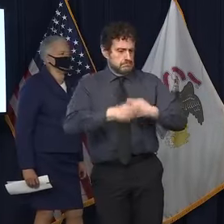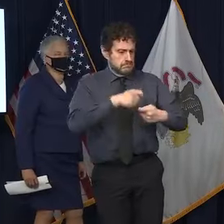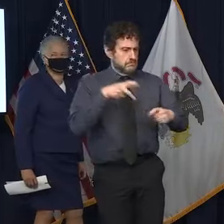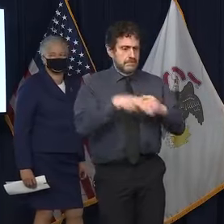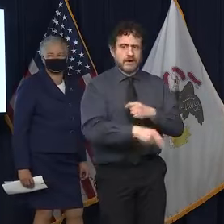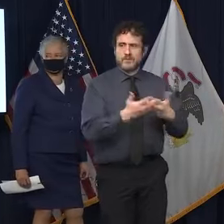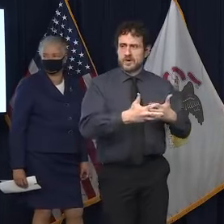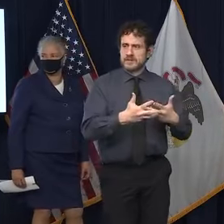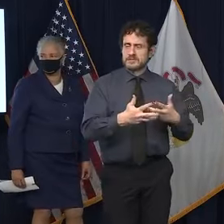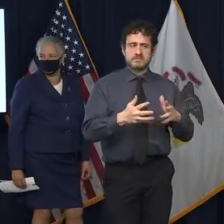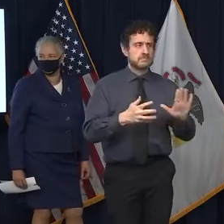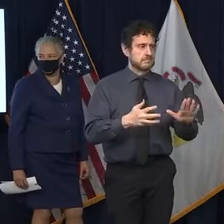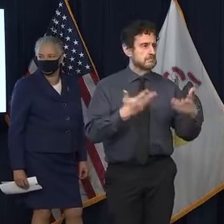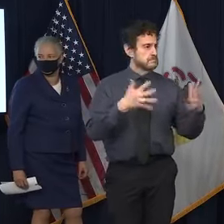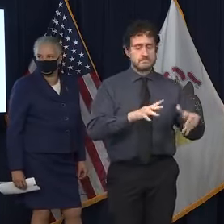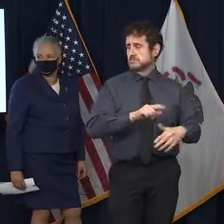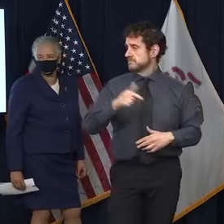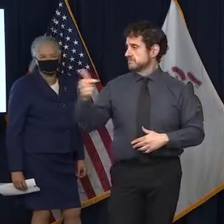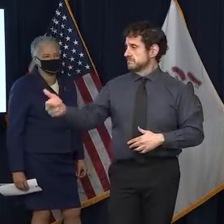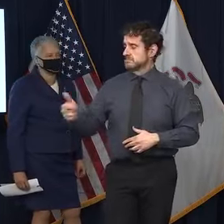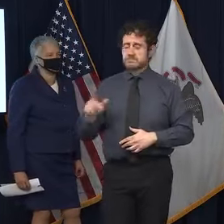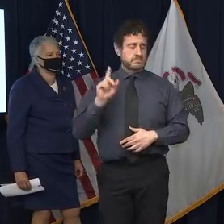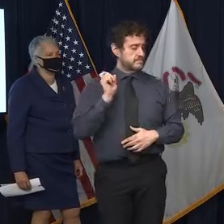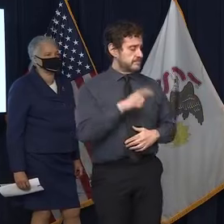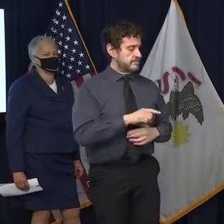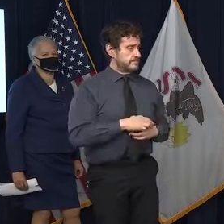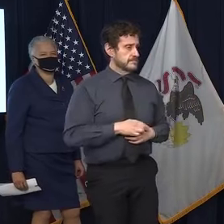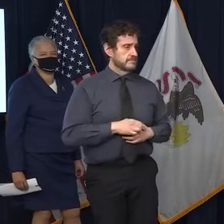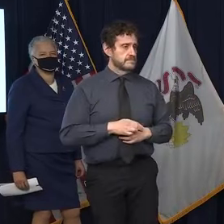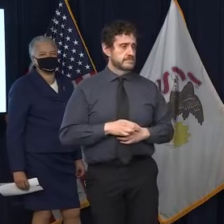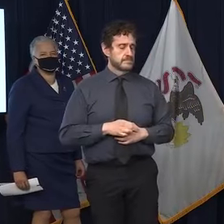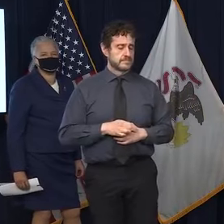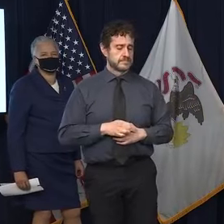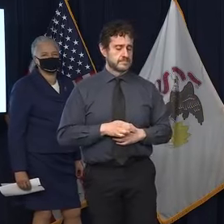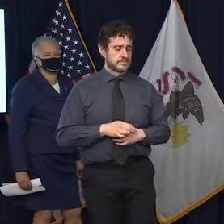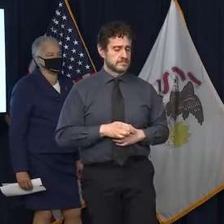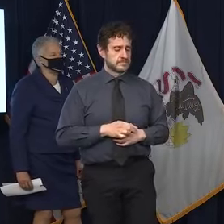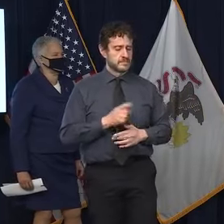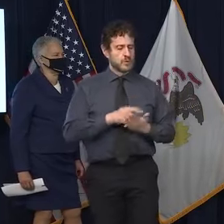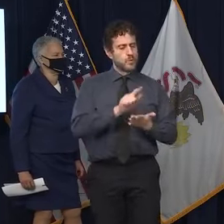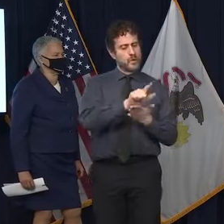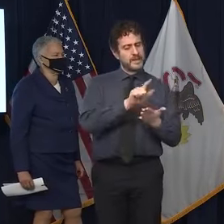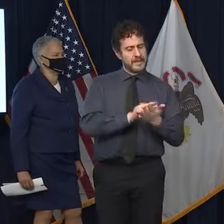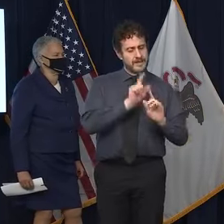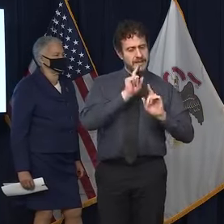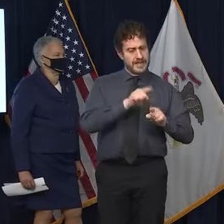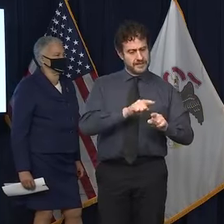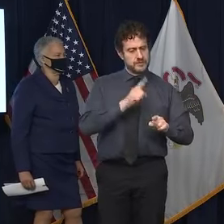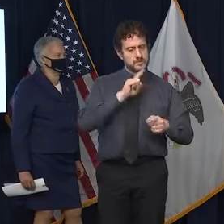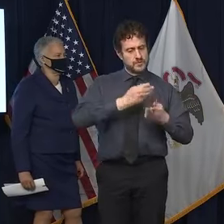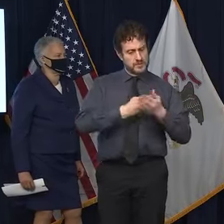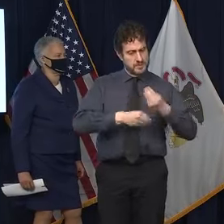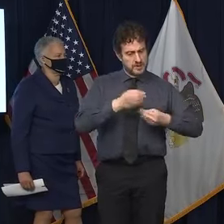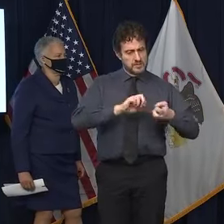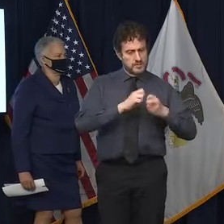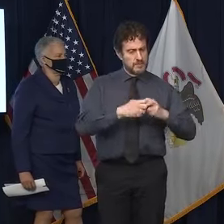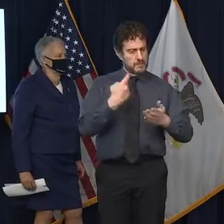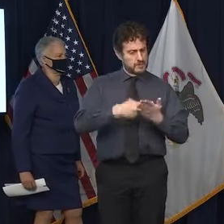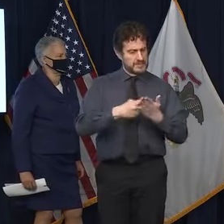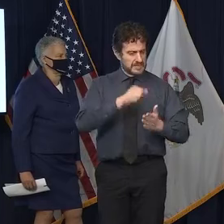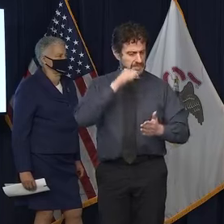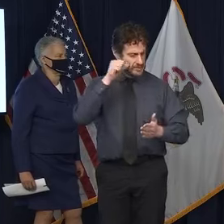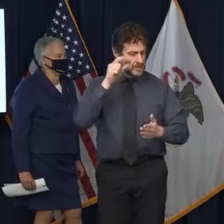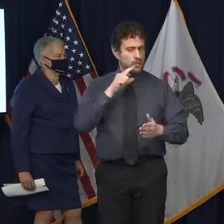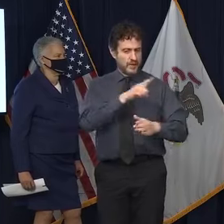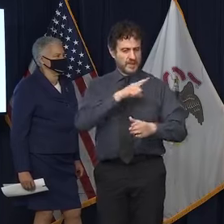All right. We'll go online. Dave Dahl, WTAX. What legislative solution could be available to the budget problem you discussed yesterday?